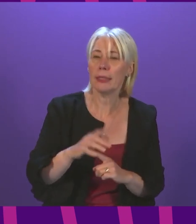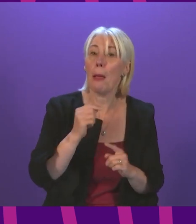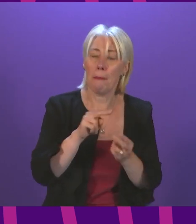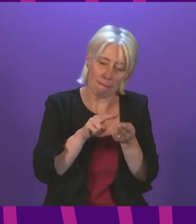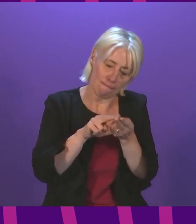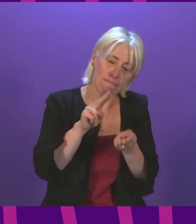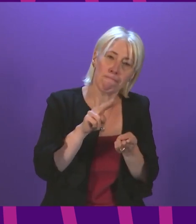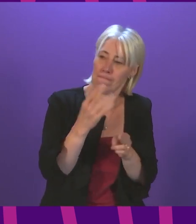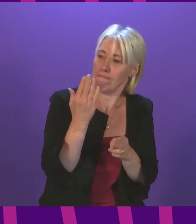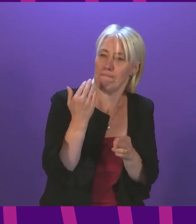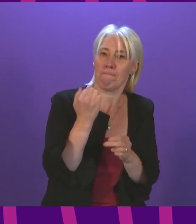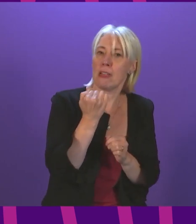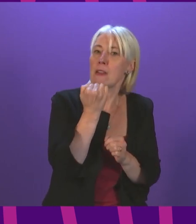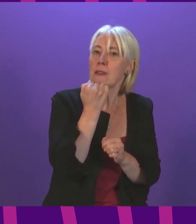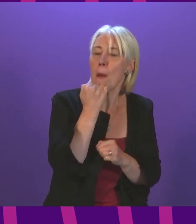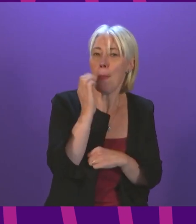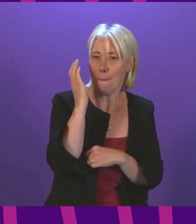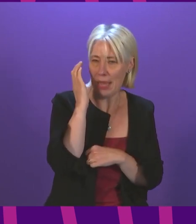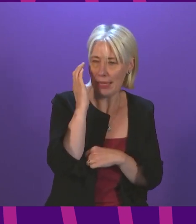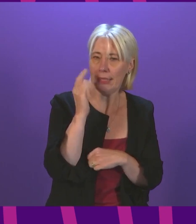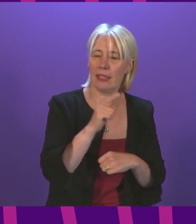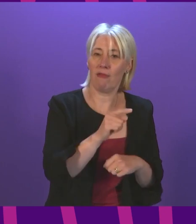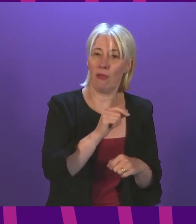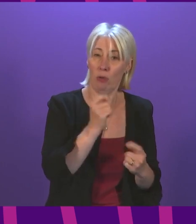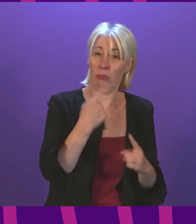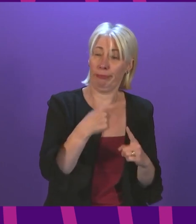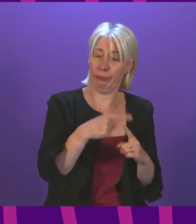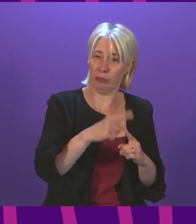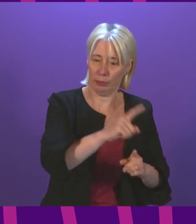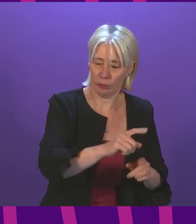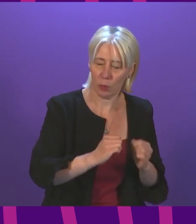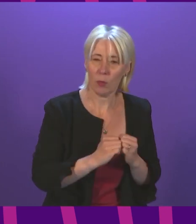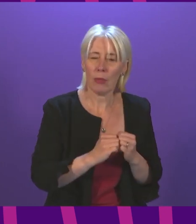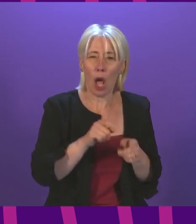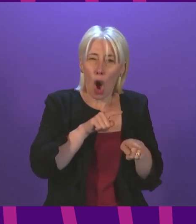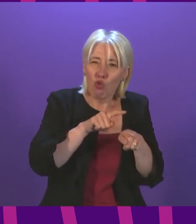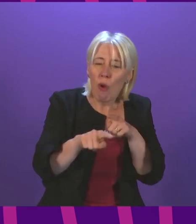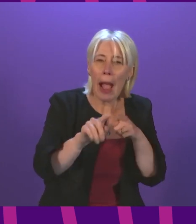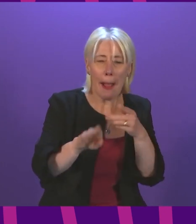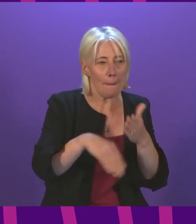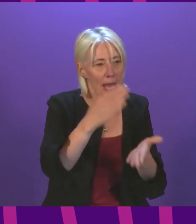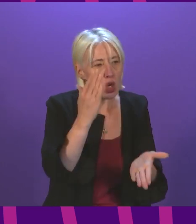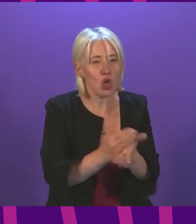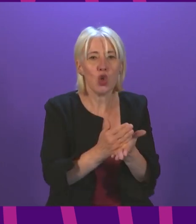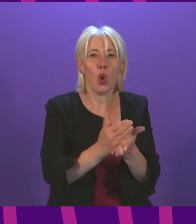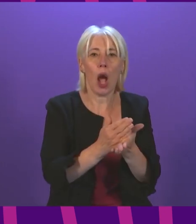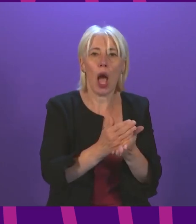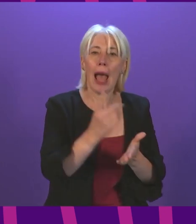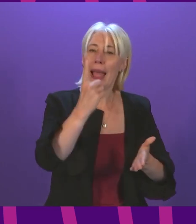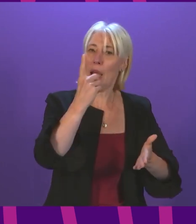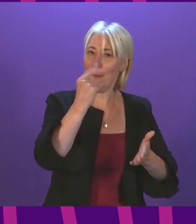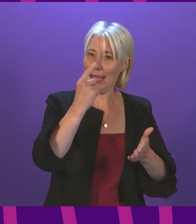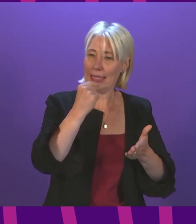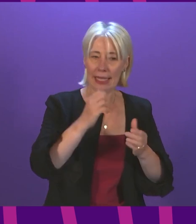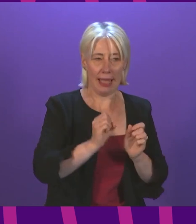increase in recent times in the number of acute beds and we are trying to make sure we are freeing up capacity in our